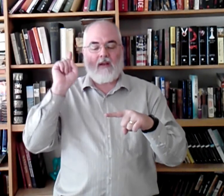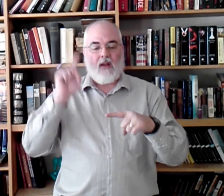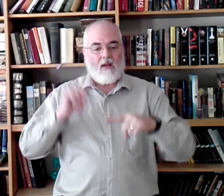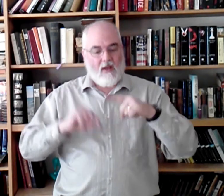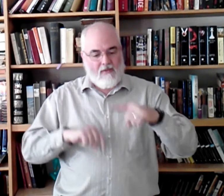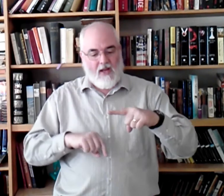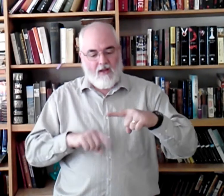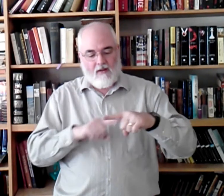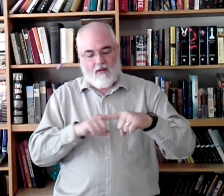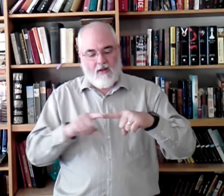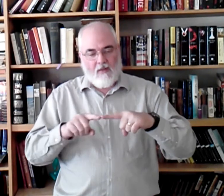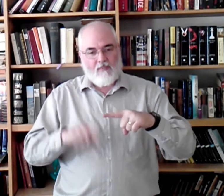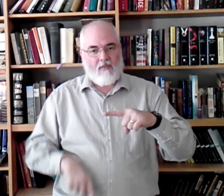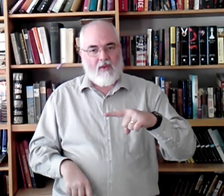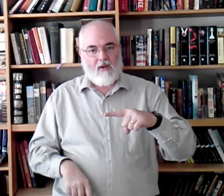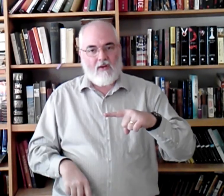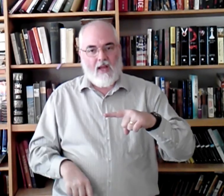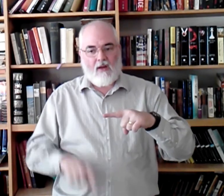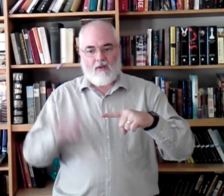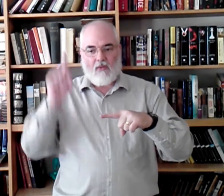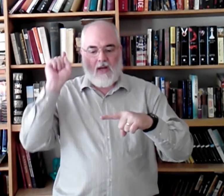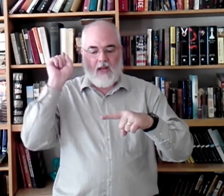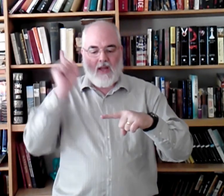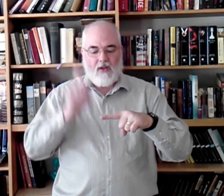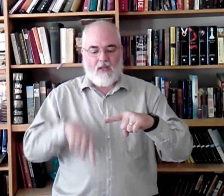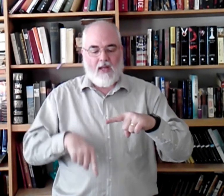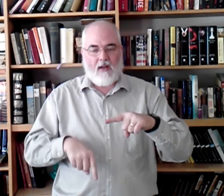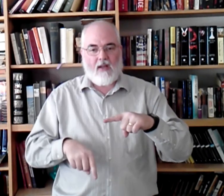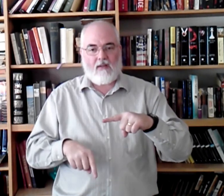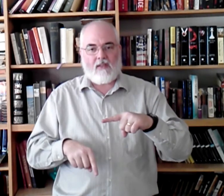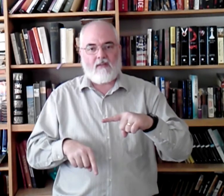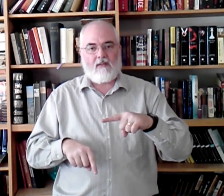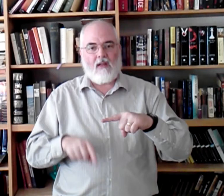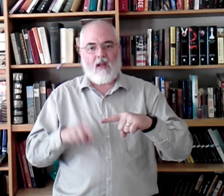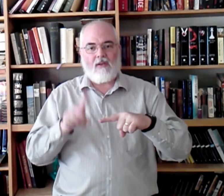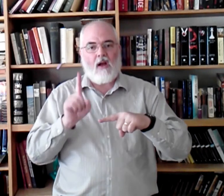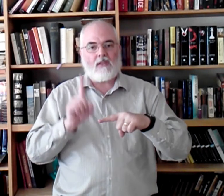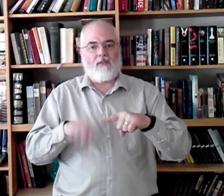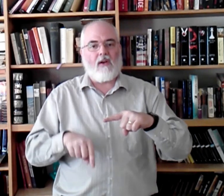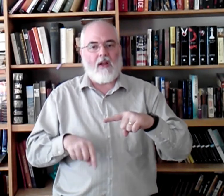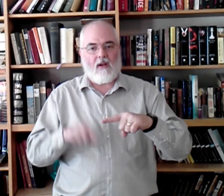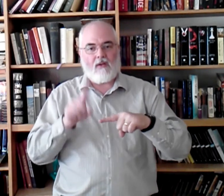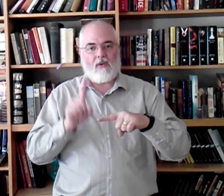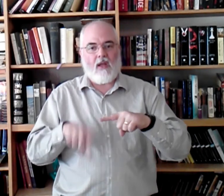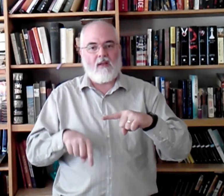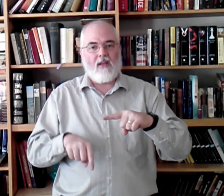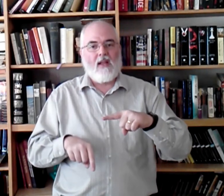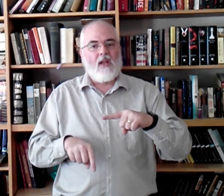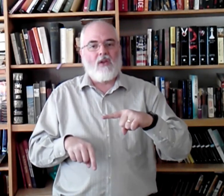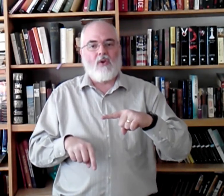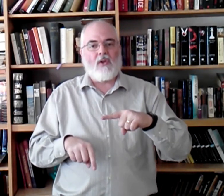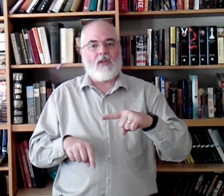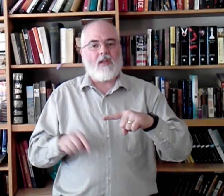left hand, finger out. Right hand just kind of knocks the fingernail. Okay? Couldn't.